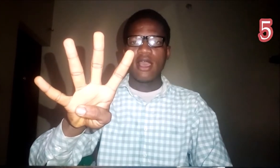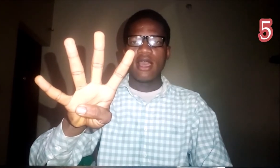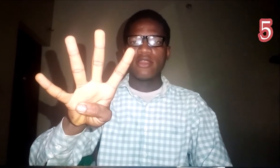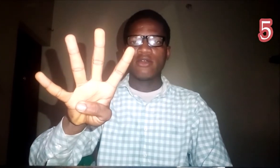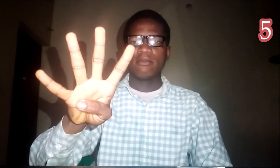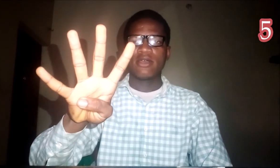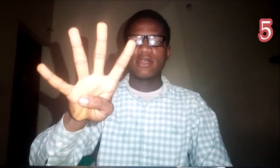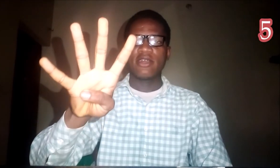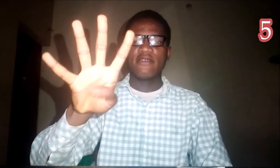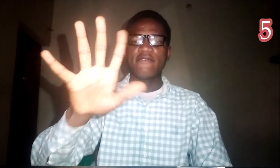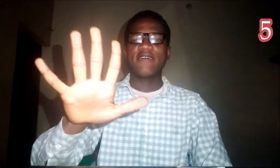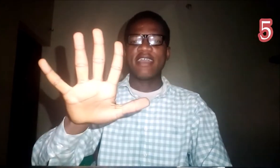And number five.